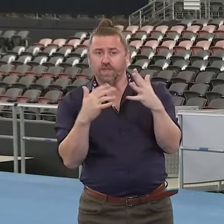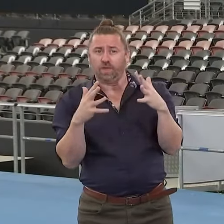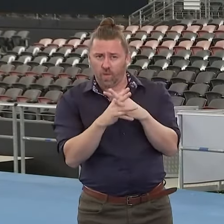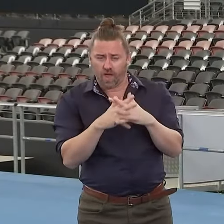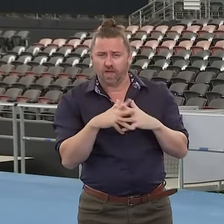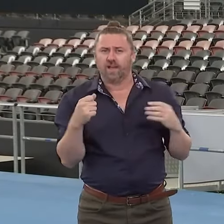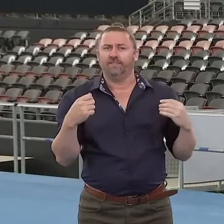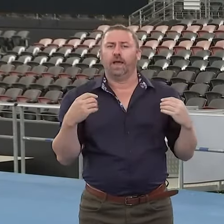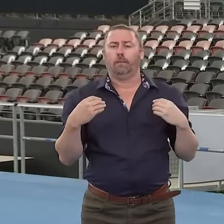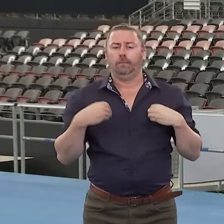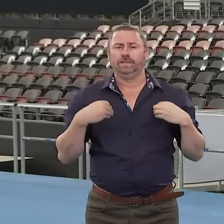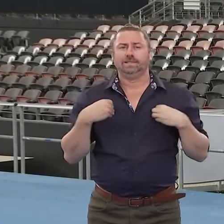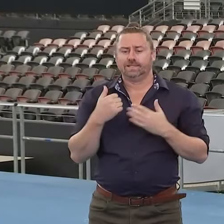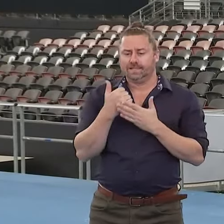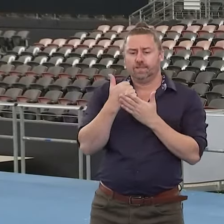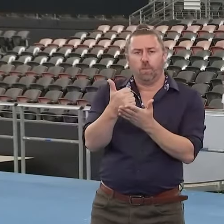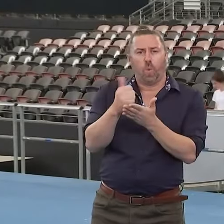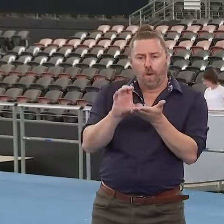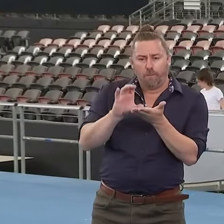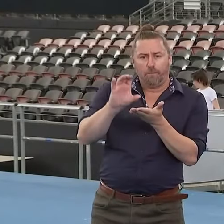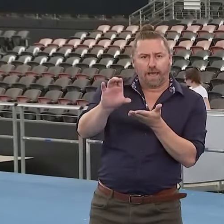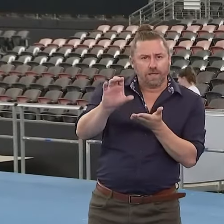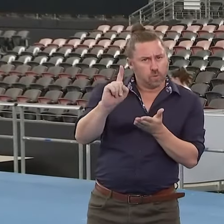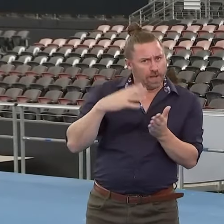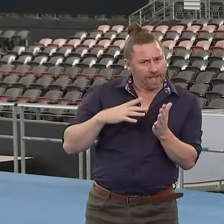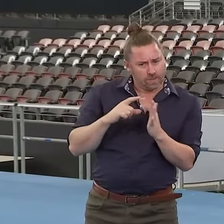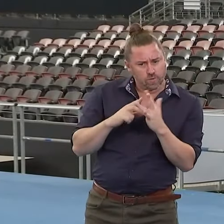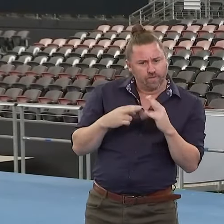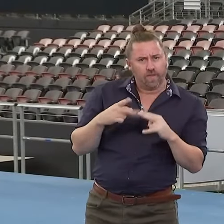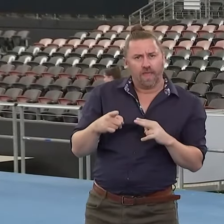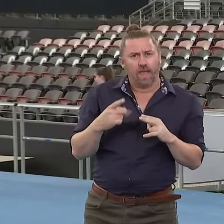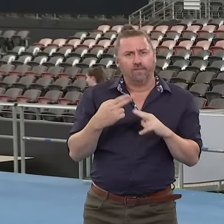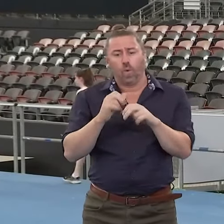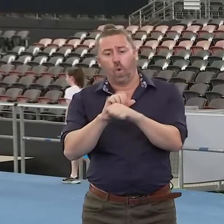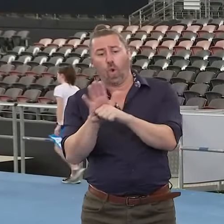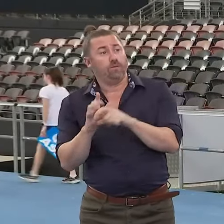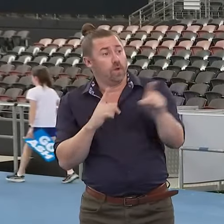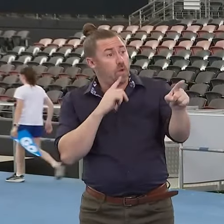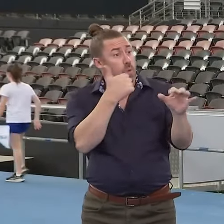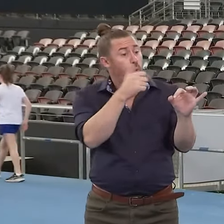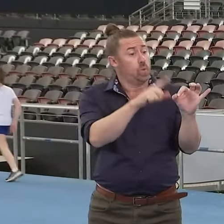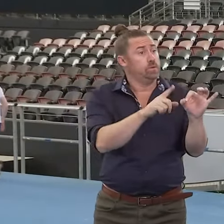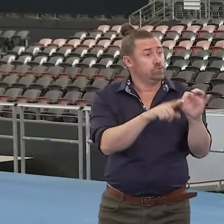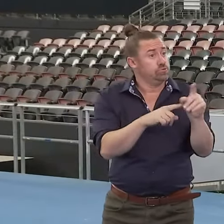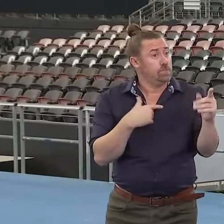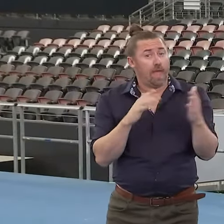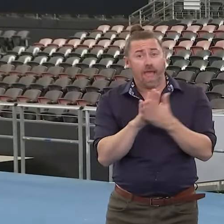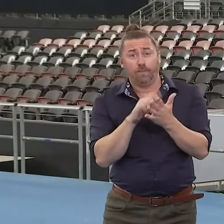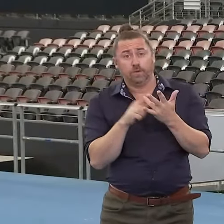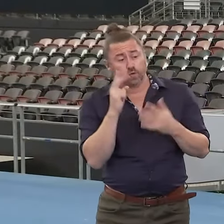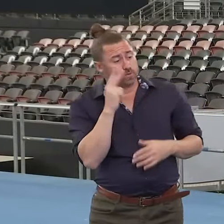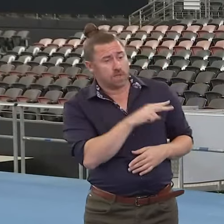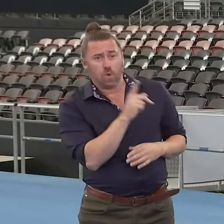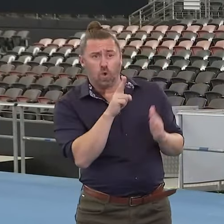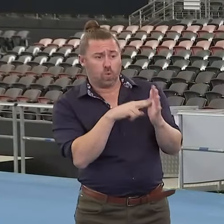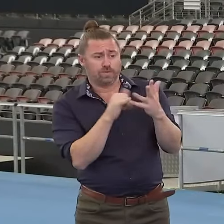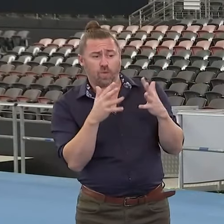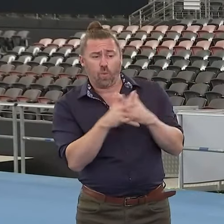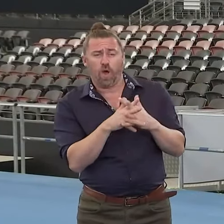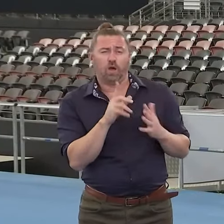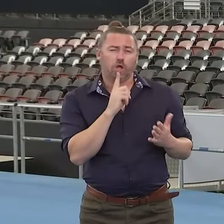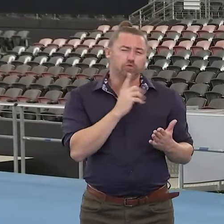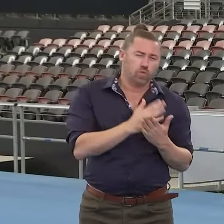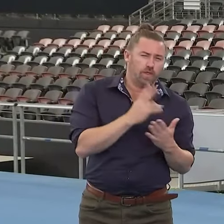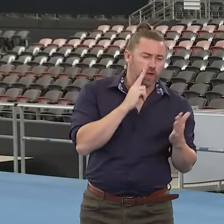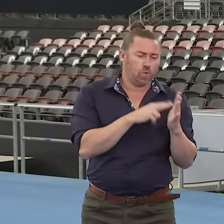support something? Look, that's a good question. I'm happy to look to see what... Honestly, I think